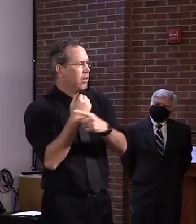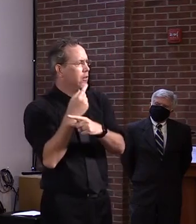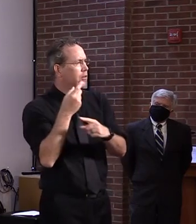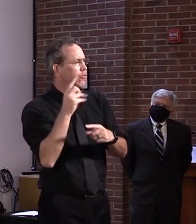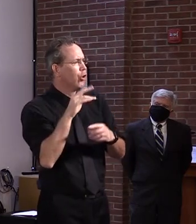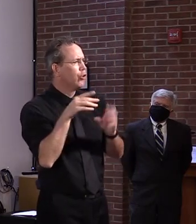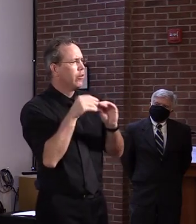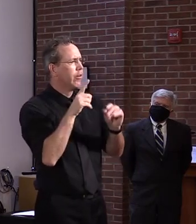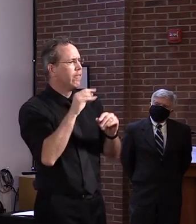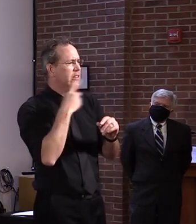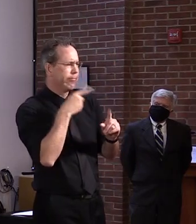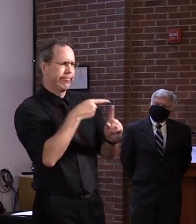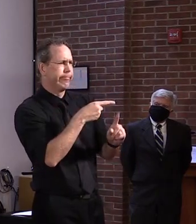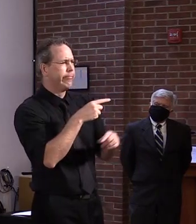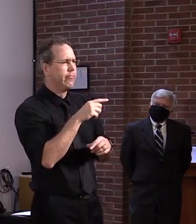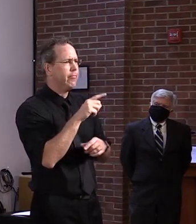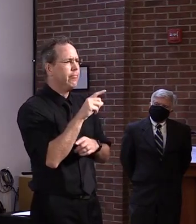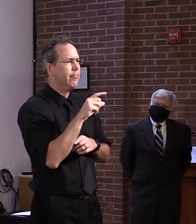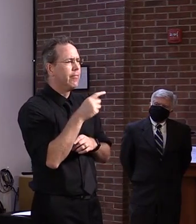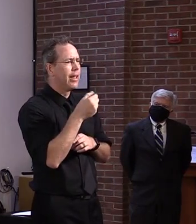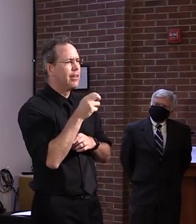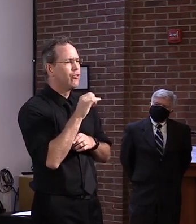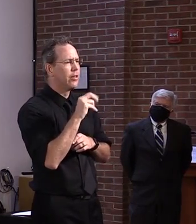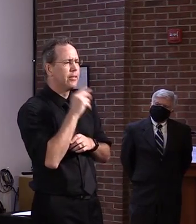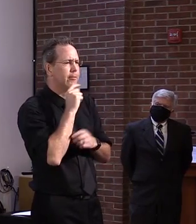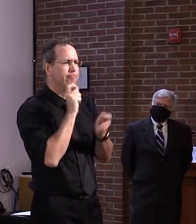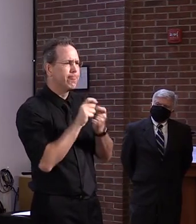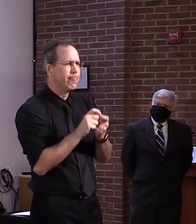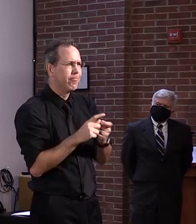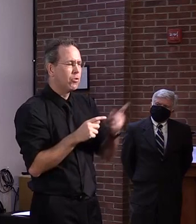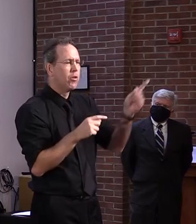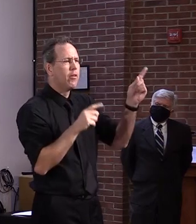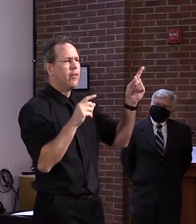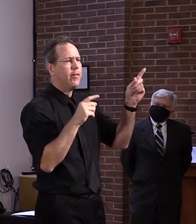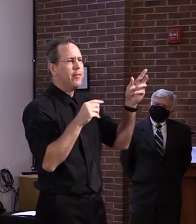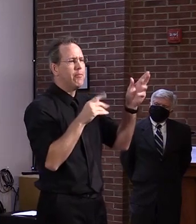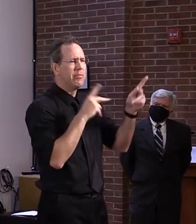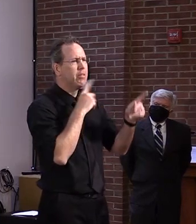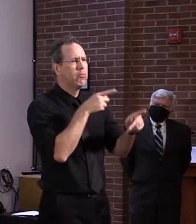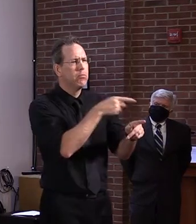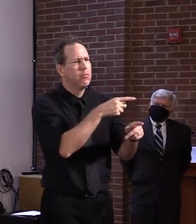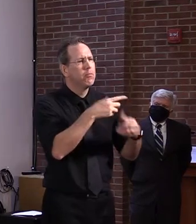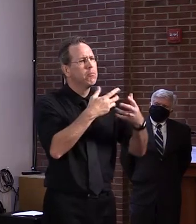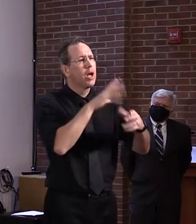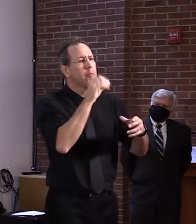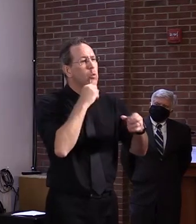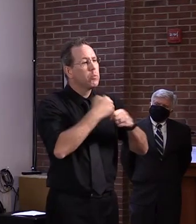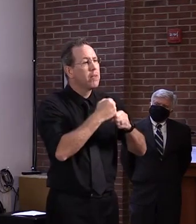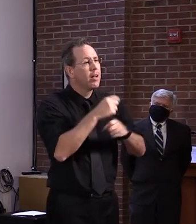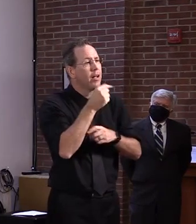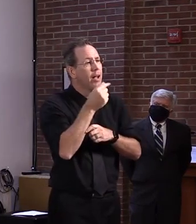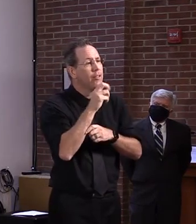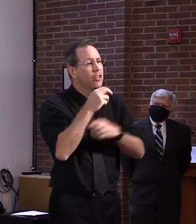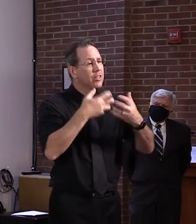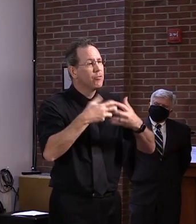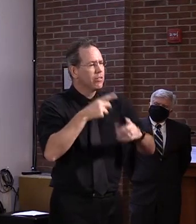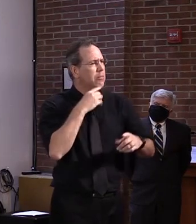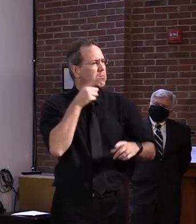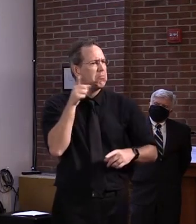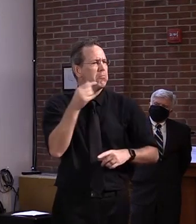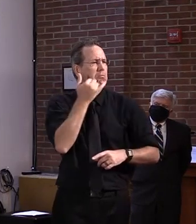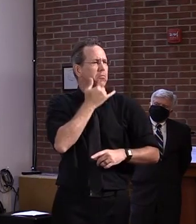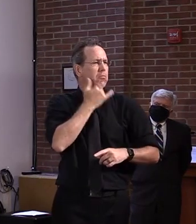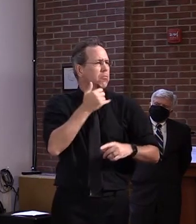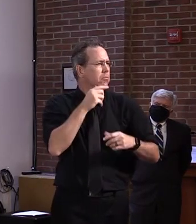and then a, um, adjustment of a piece of software, uh, which we've had going the entire